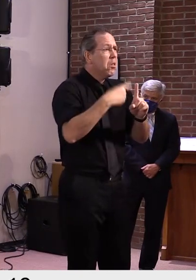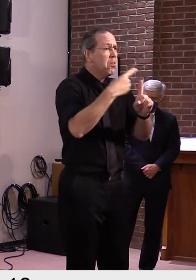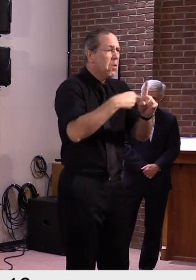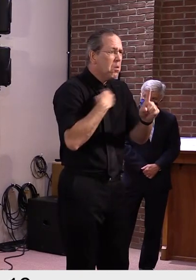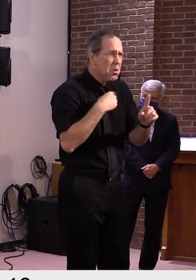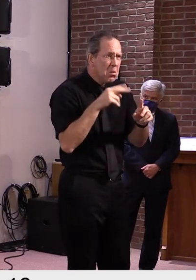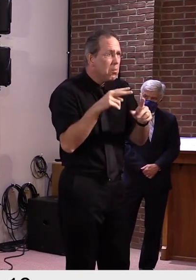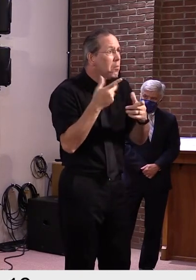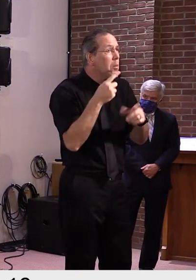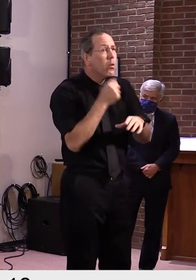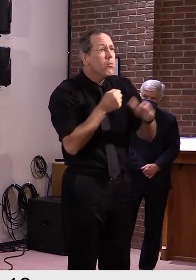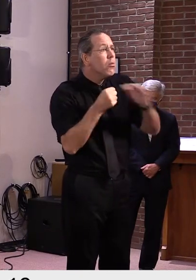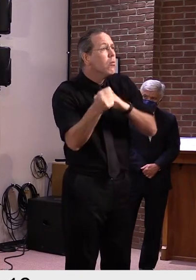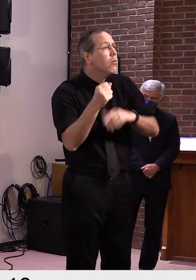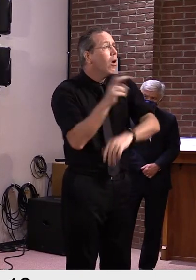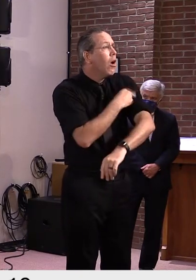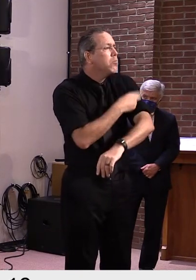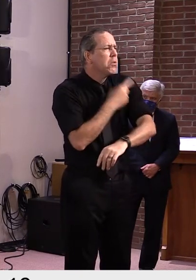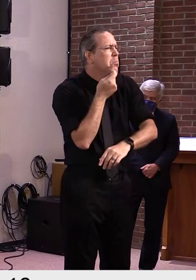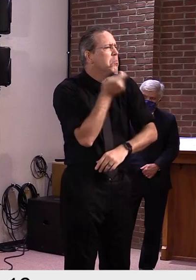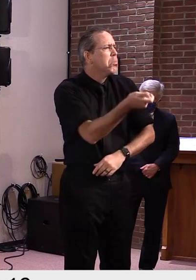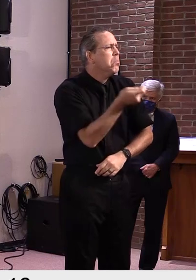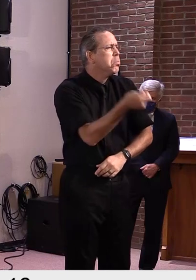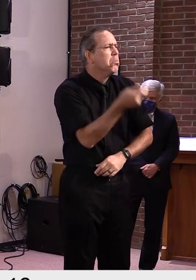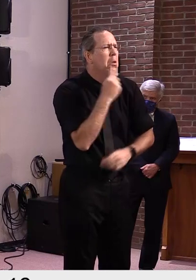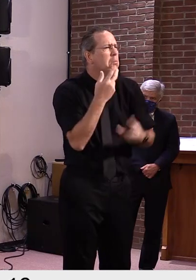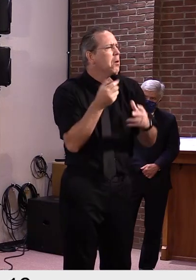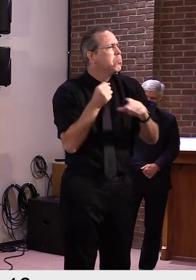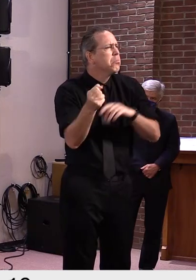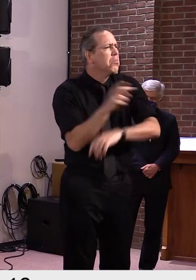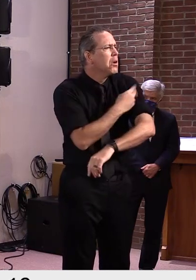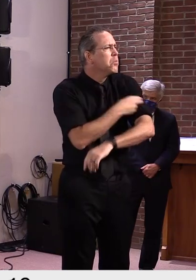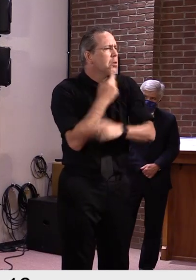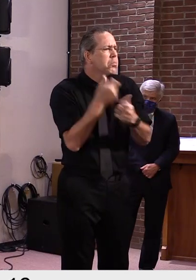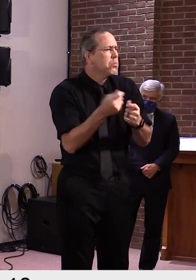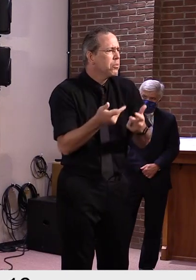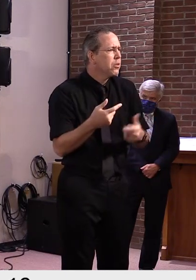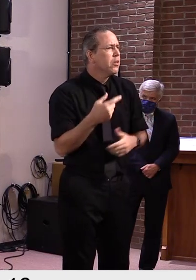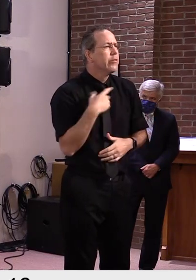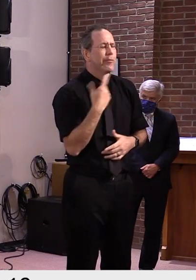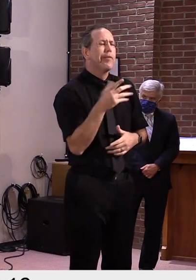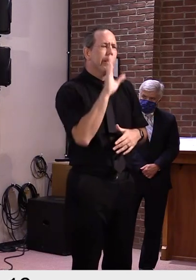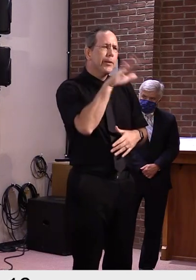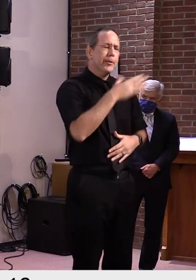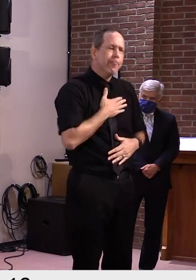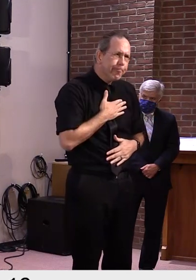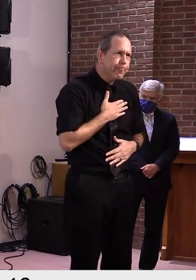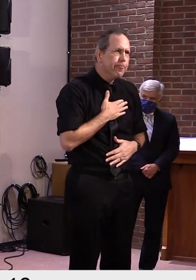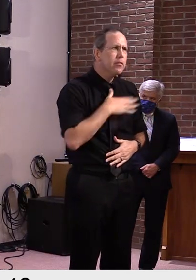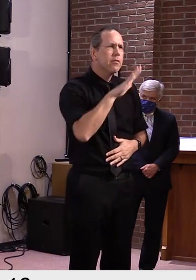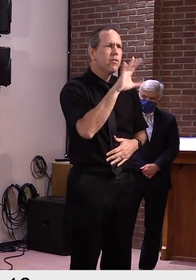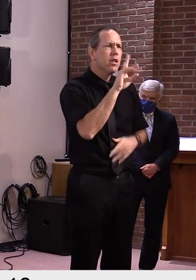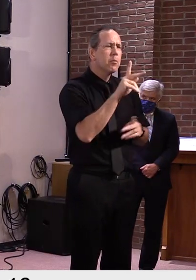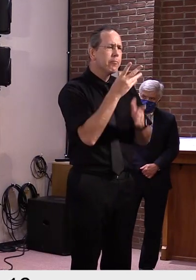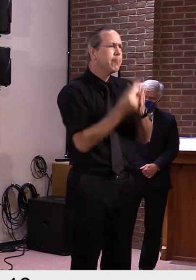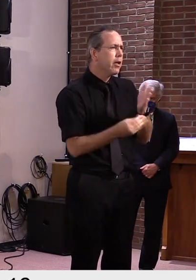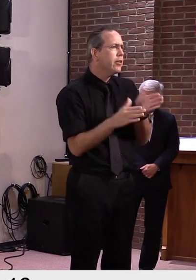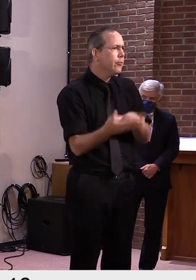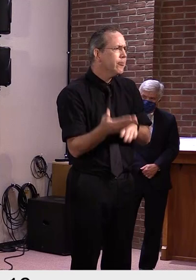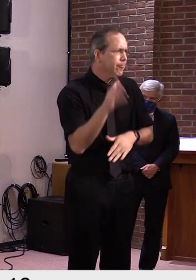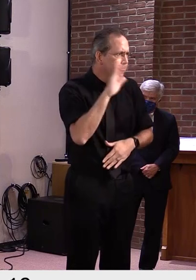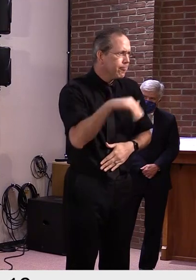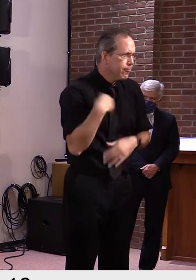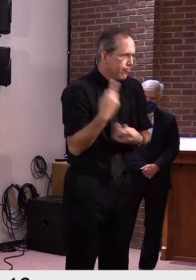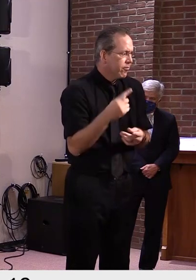we've seen 58 covid deaths since March 52 of those came before we really started